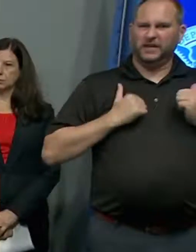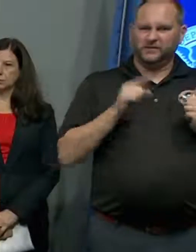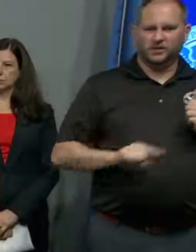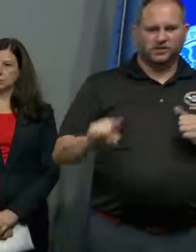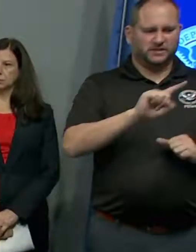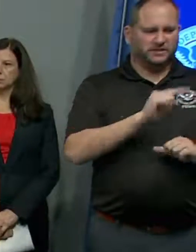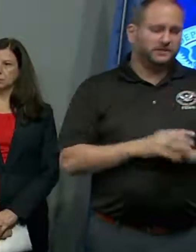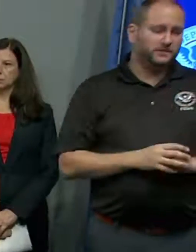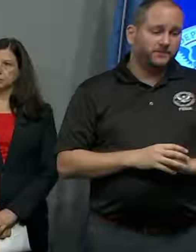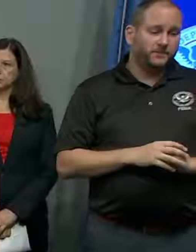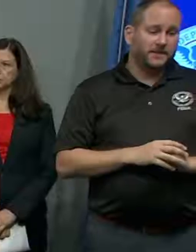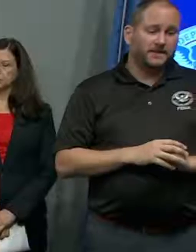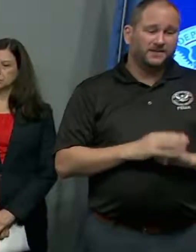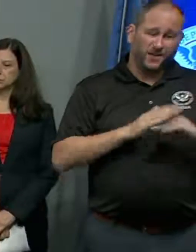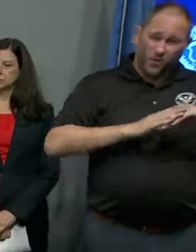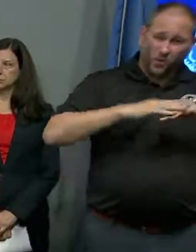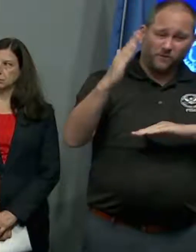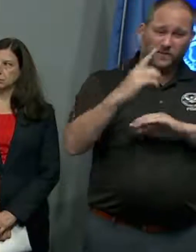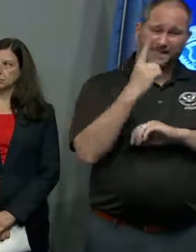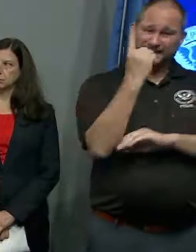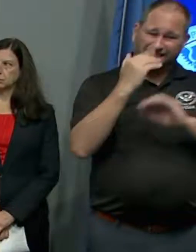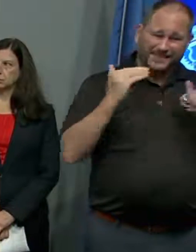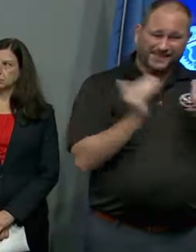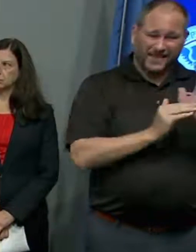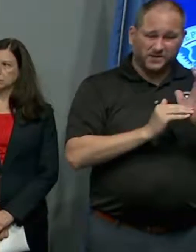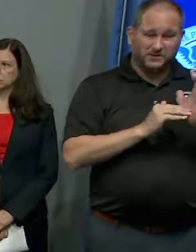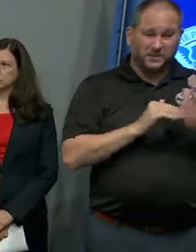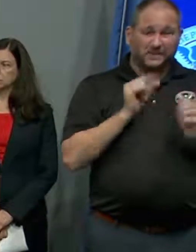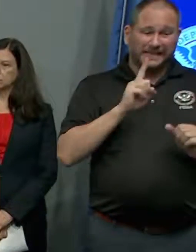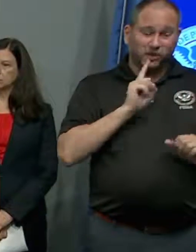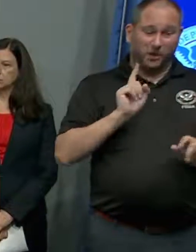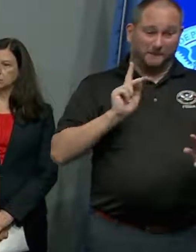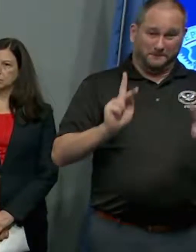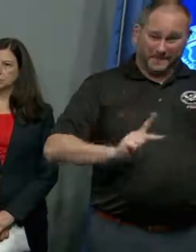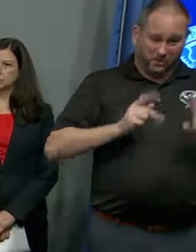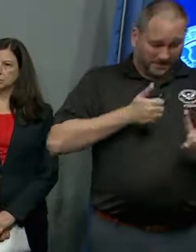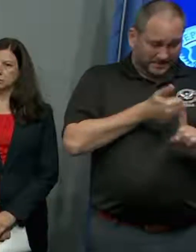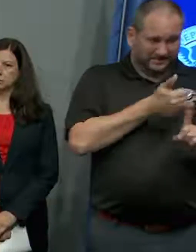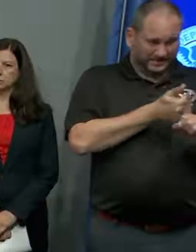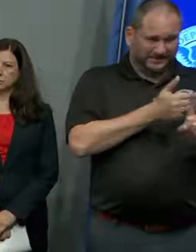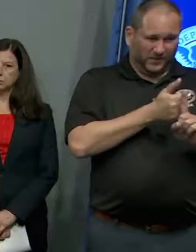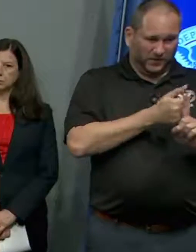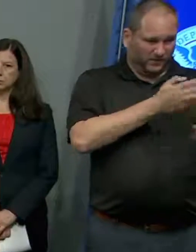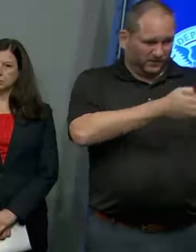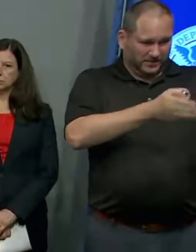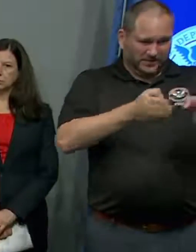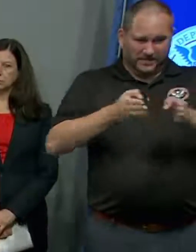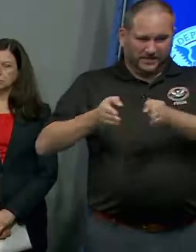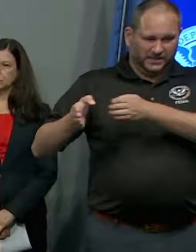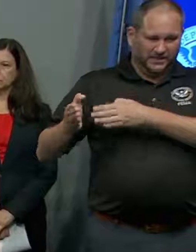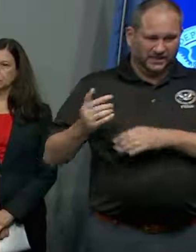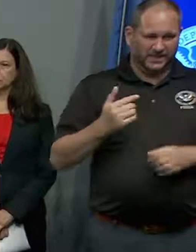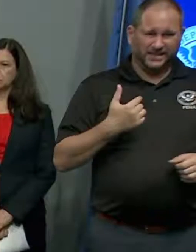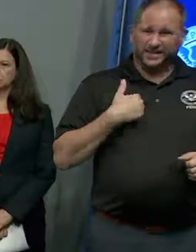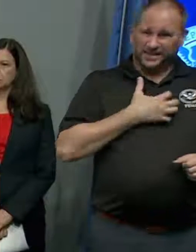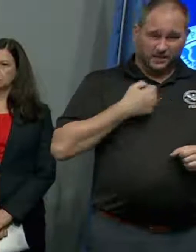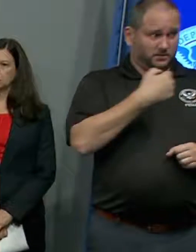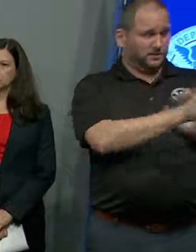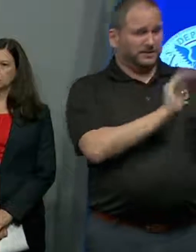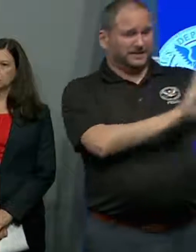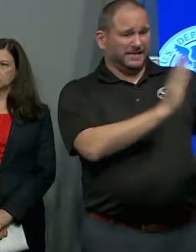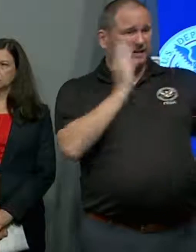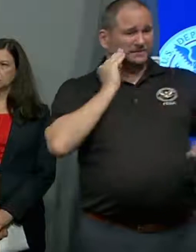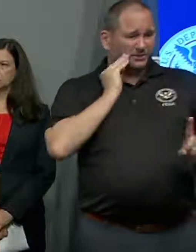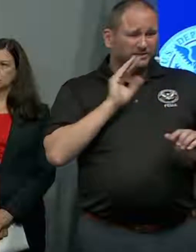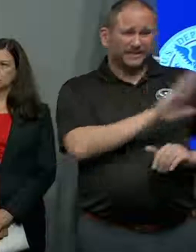yesterday, but these aren't numbers, these are people. And I just want to put myself in the shoes of these community